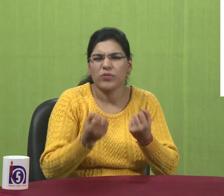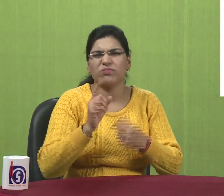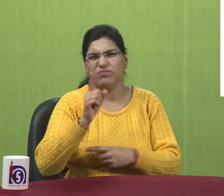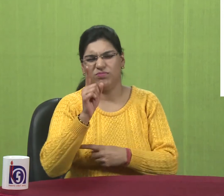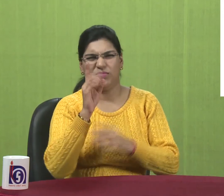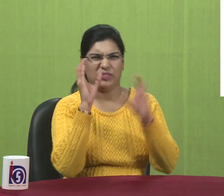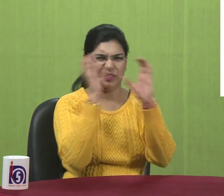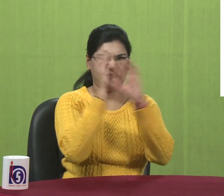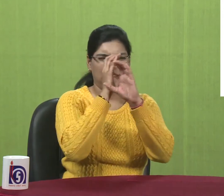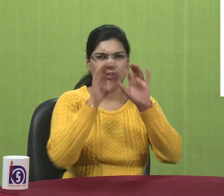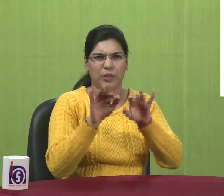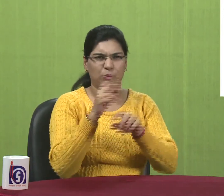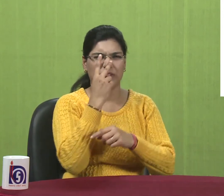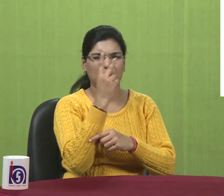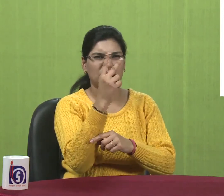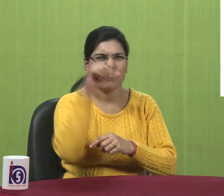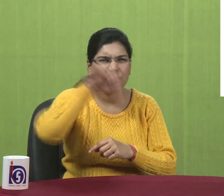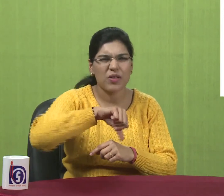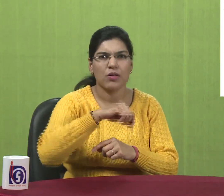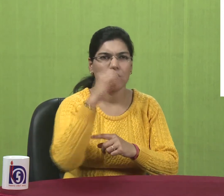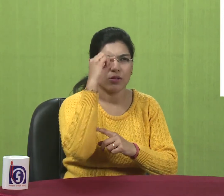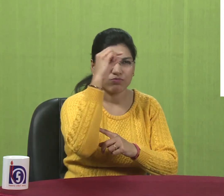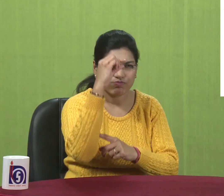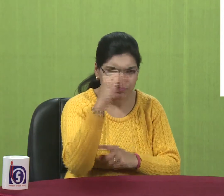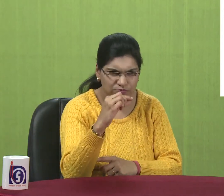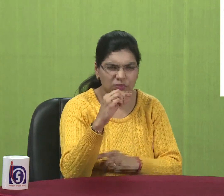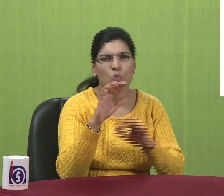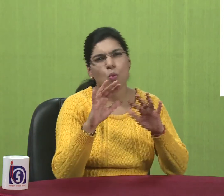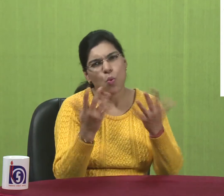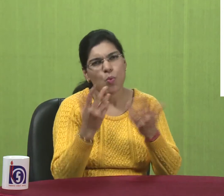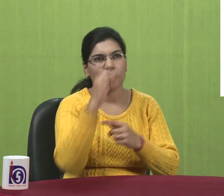So. View. File. Details. How. We. See. The. Details.